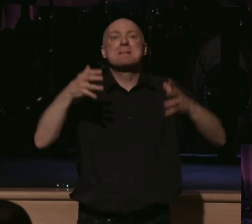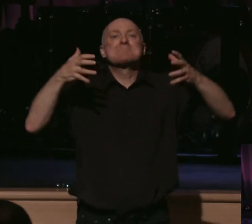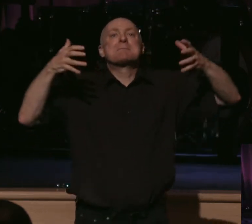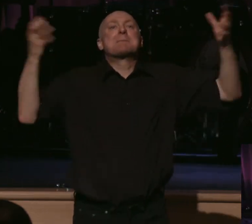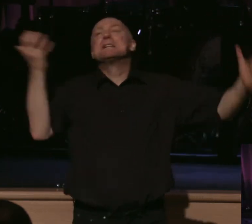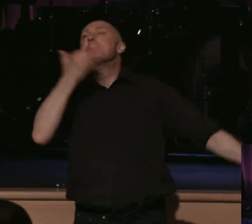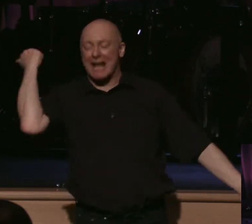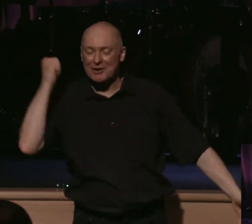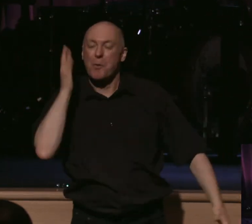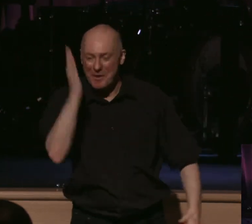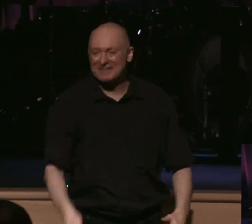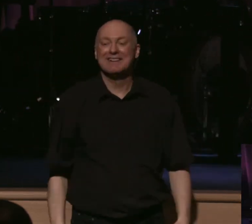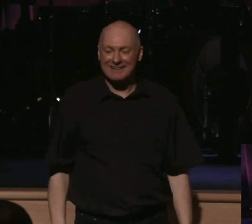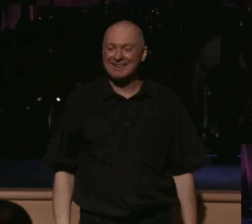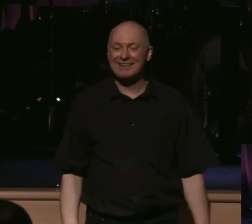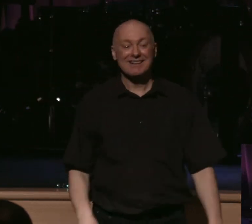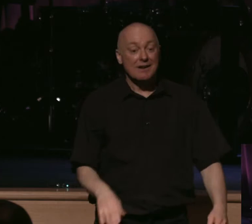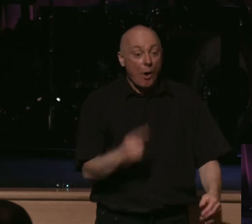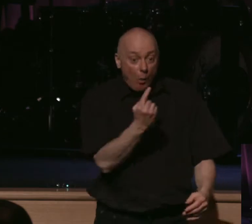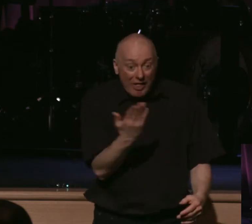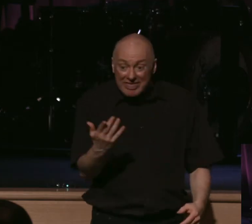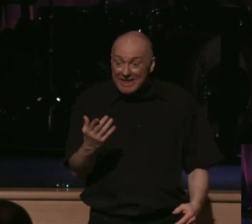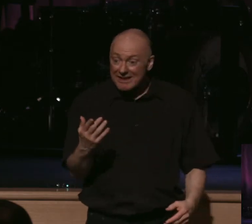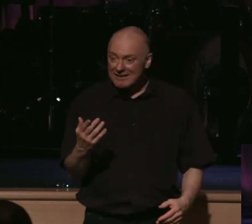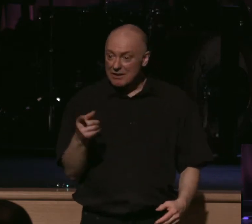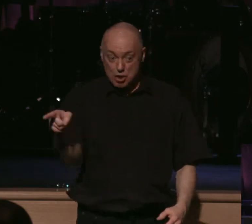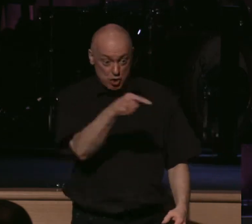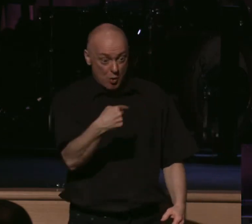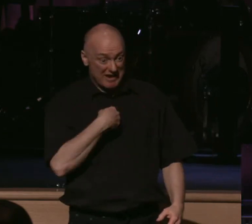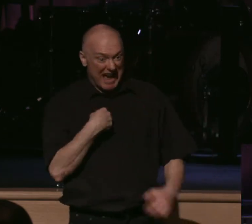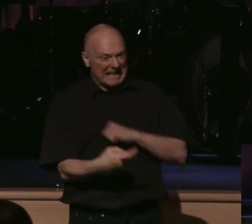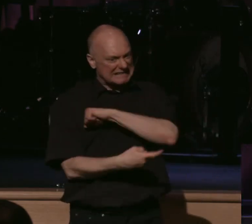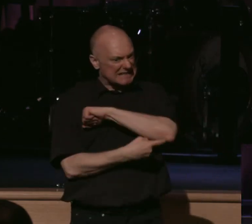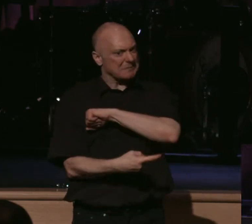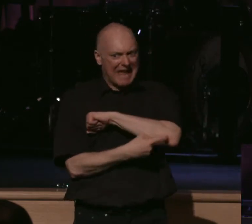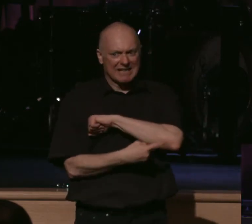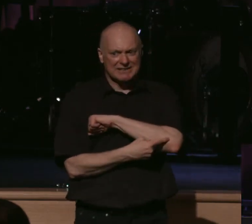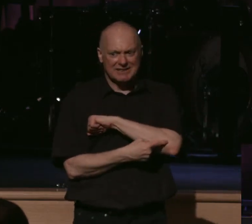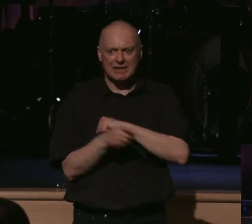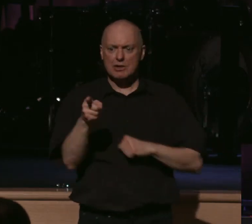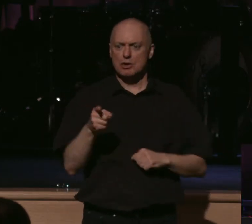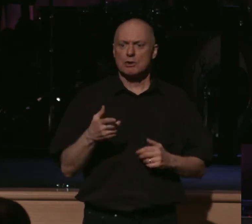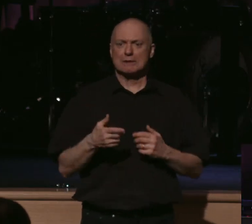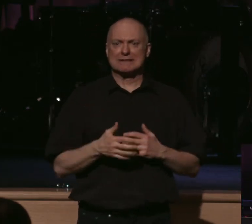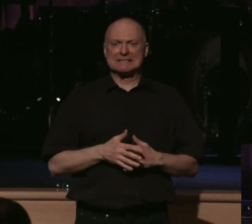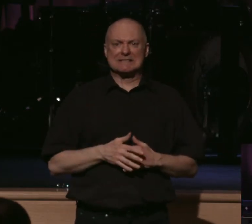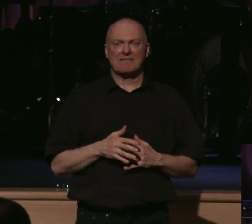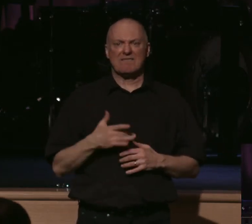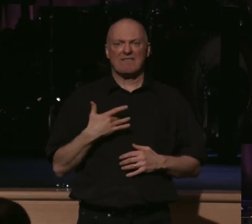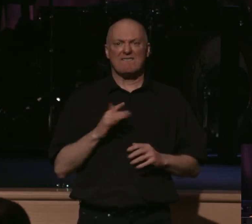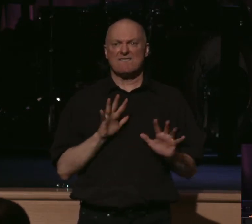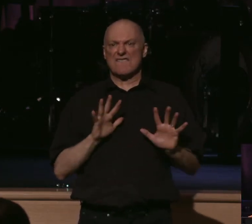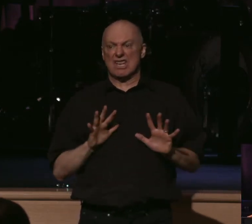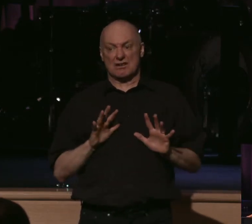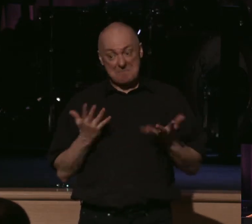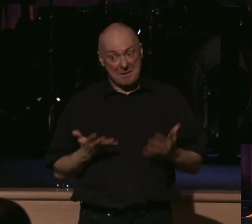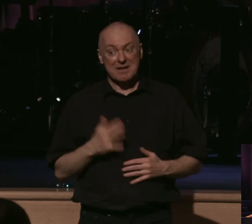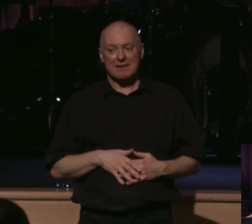way better. So one of the things you and I will be tempted with within the message today, as you hear certain things, you'll be tempted with fear. My